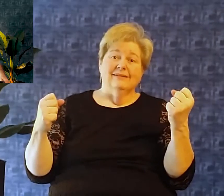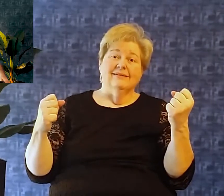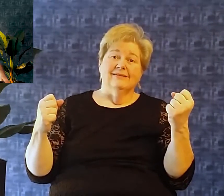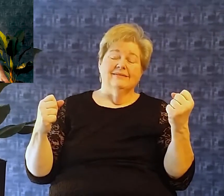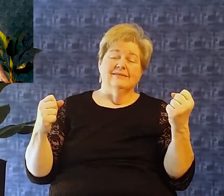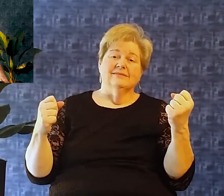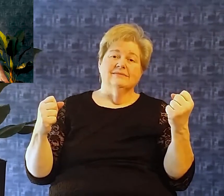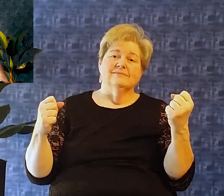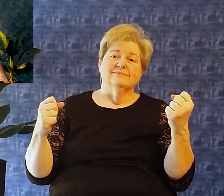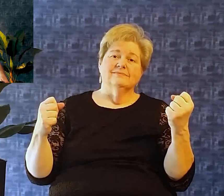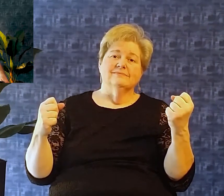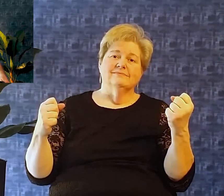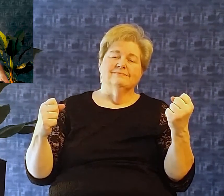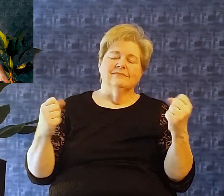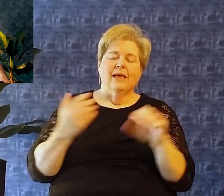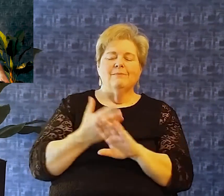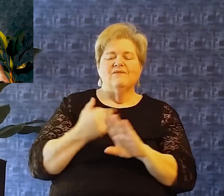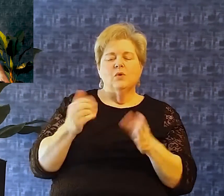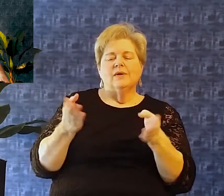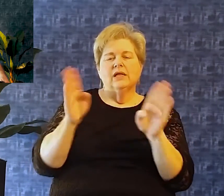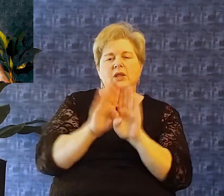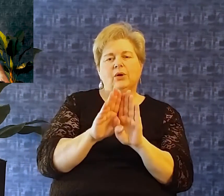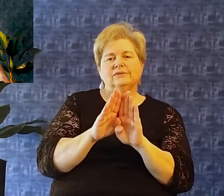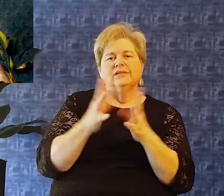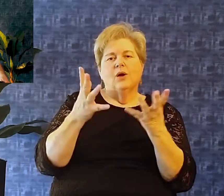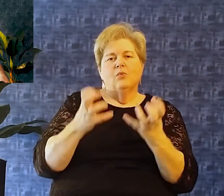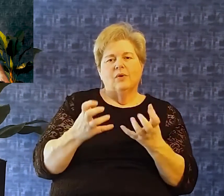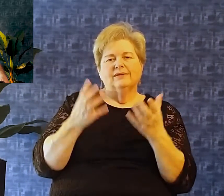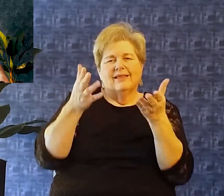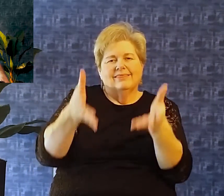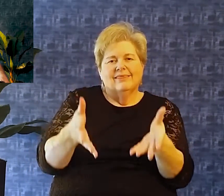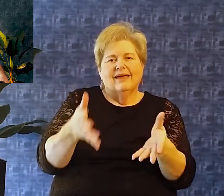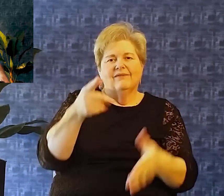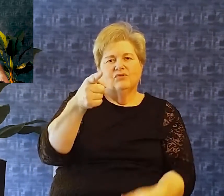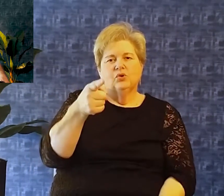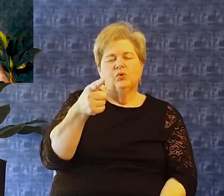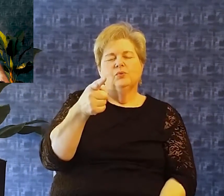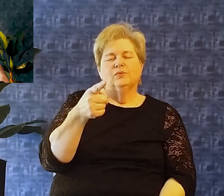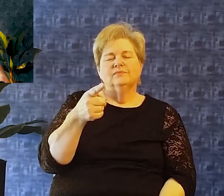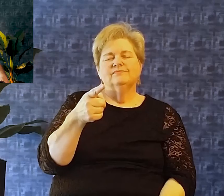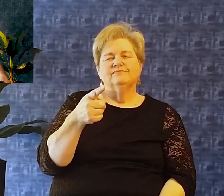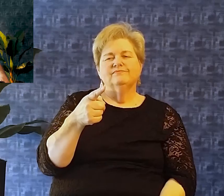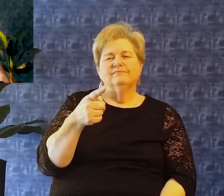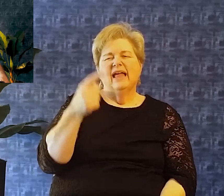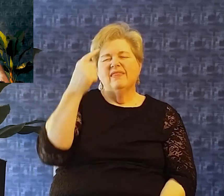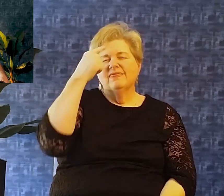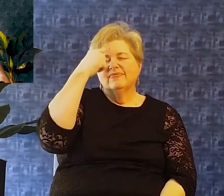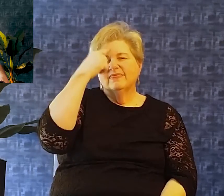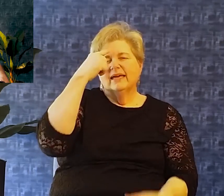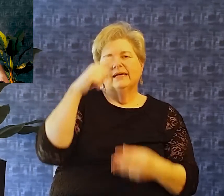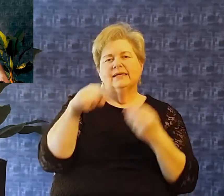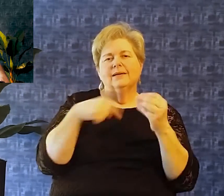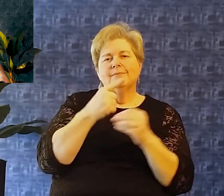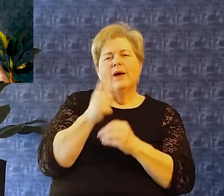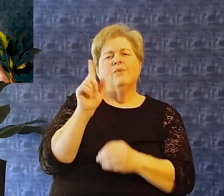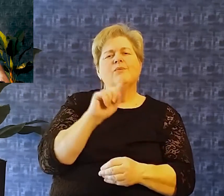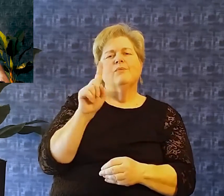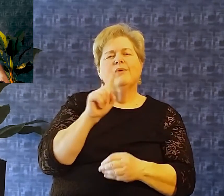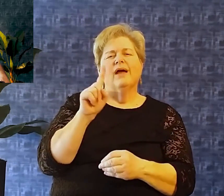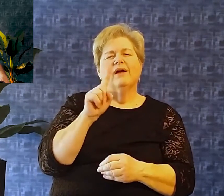of strength Before we close I want to leave you On this note Talking about where